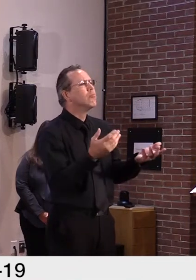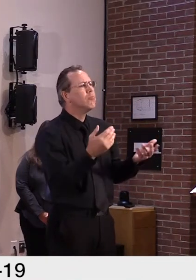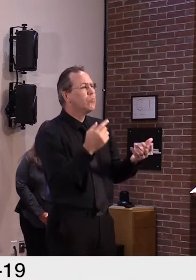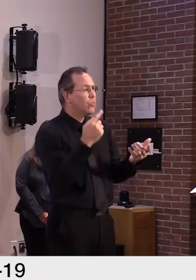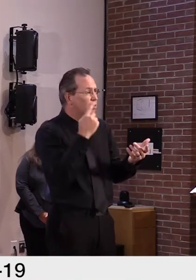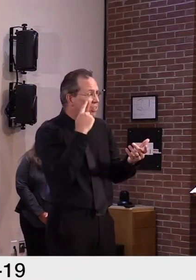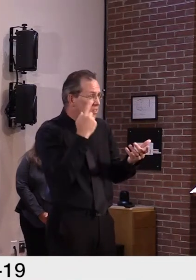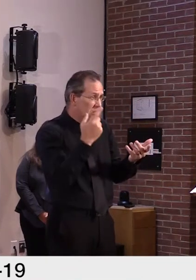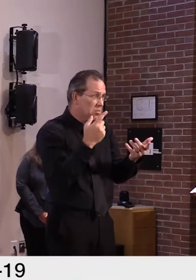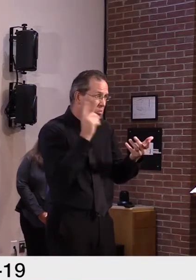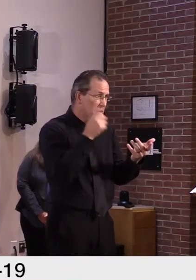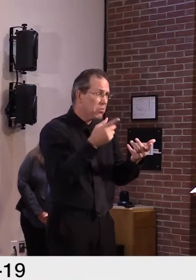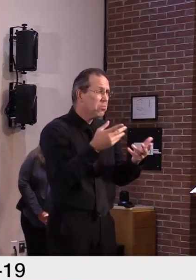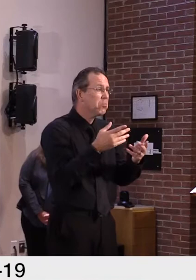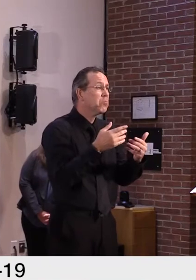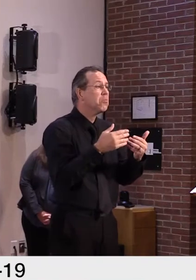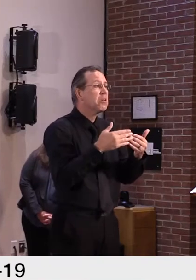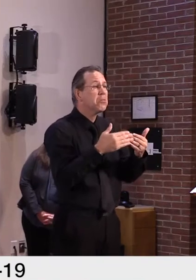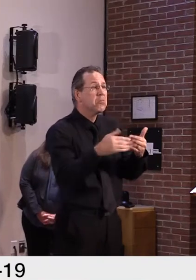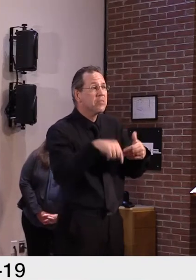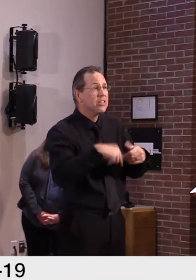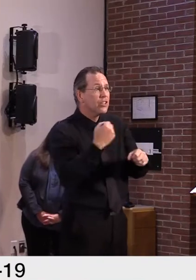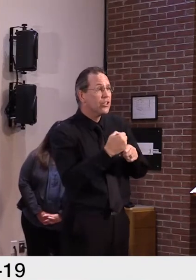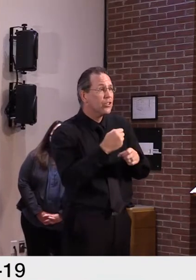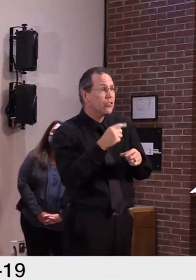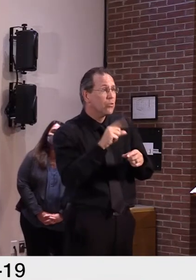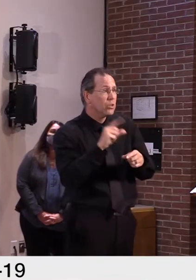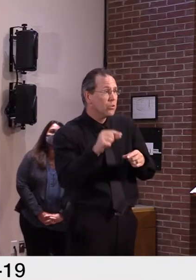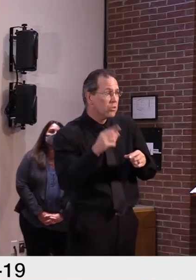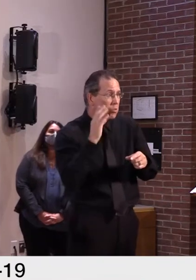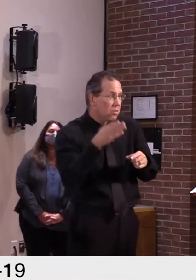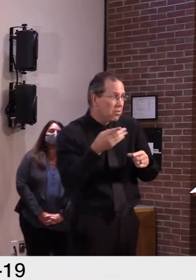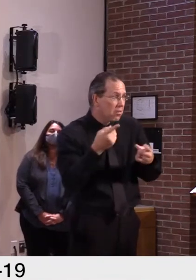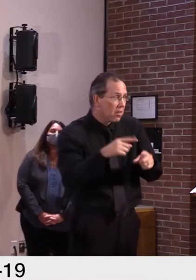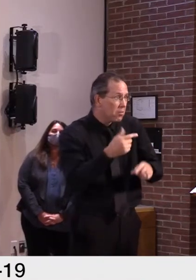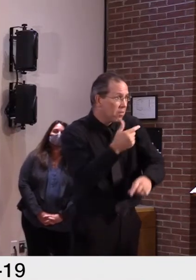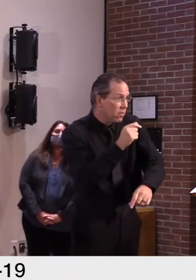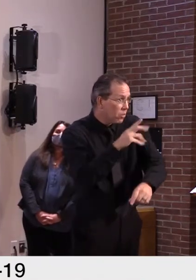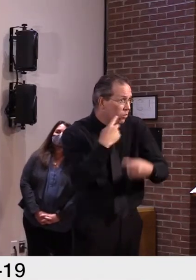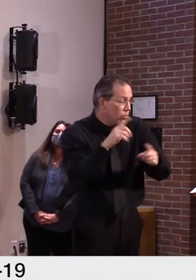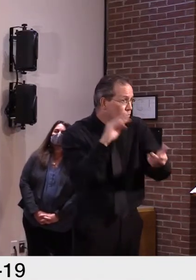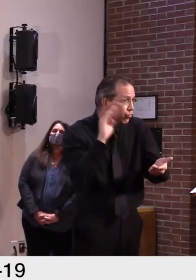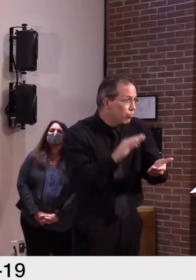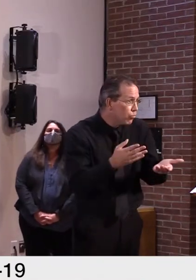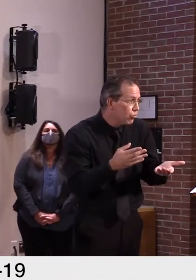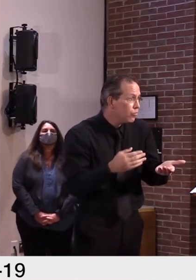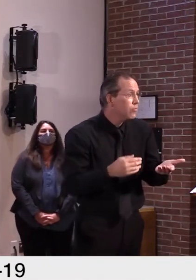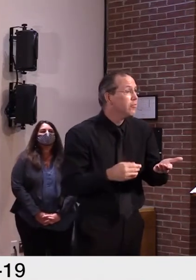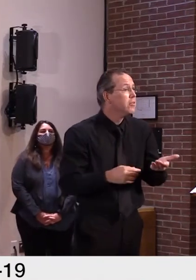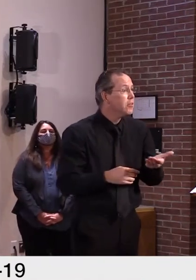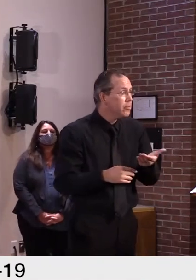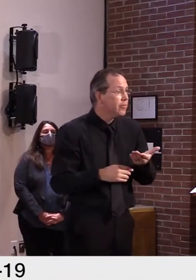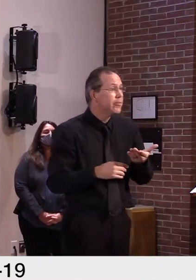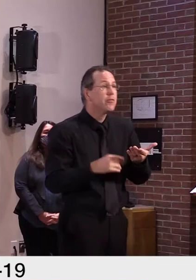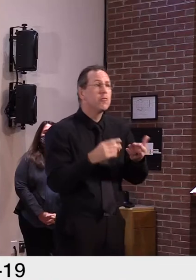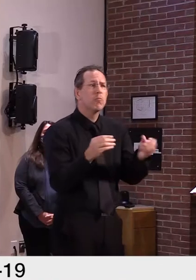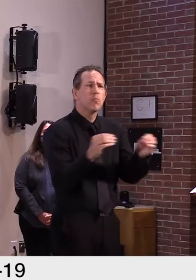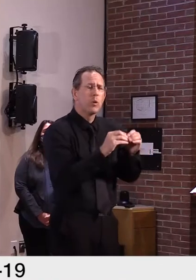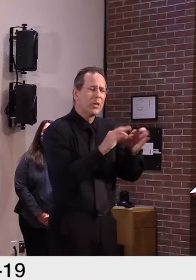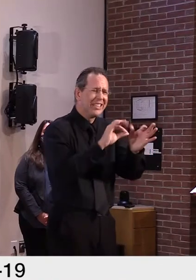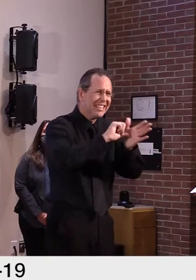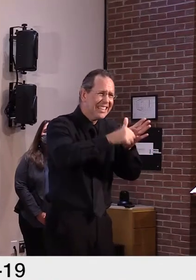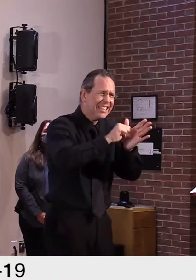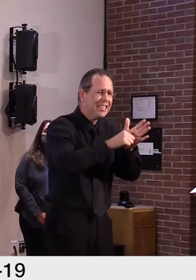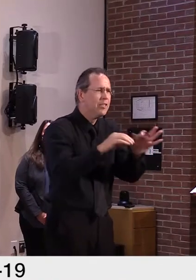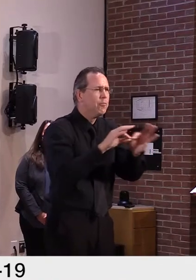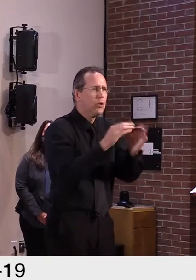get a vaccine? I would reiterate that. This, if you've kind of other years said, I got away without